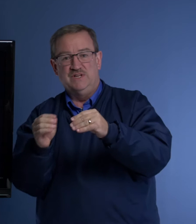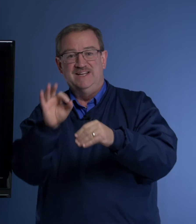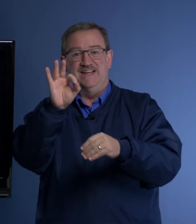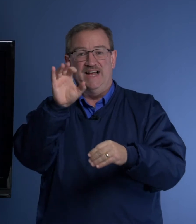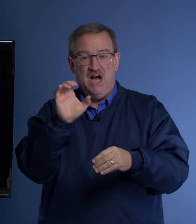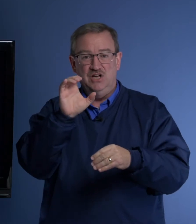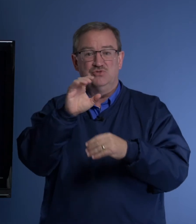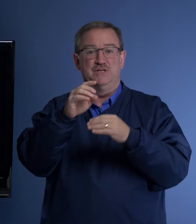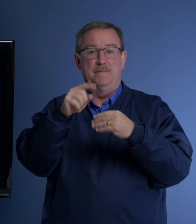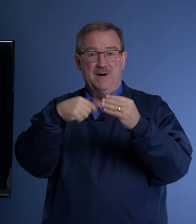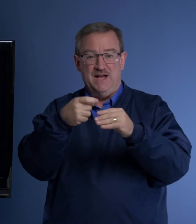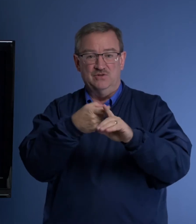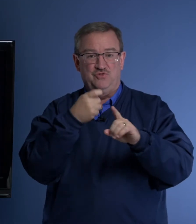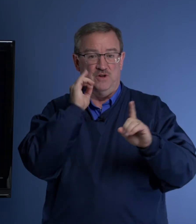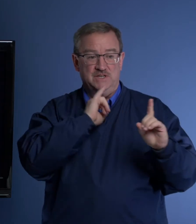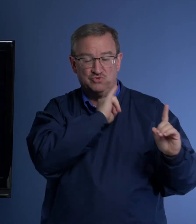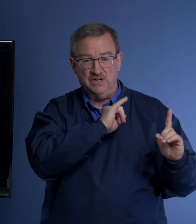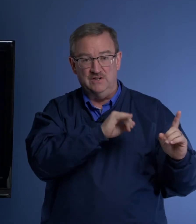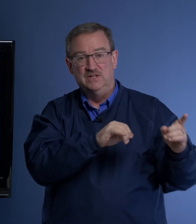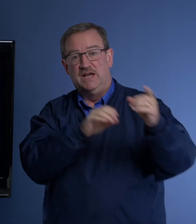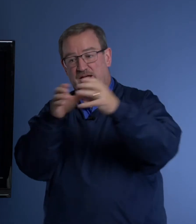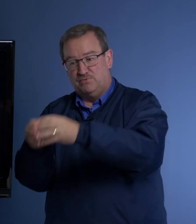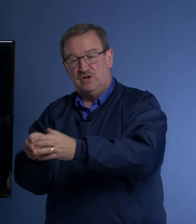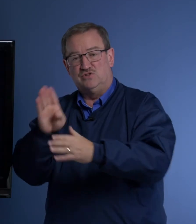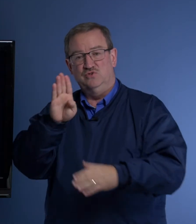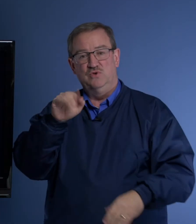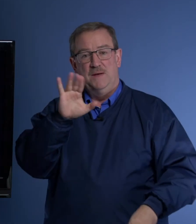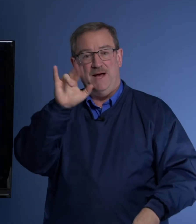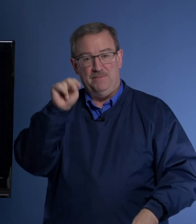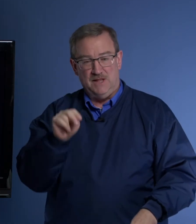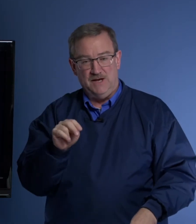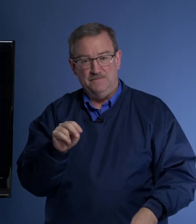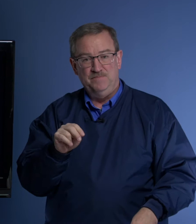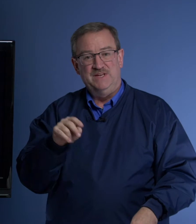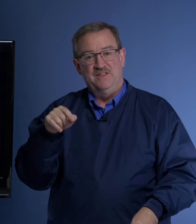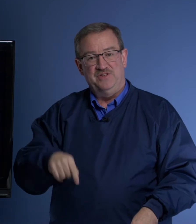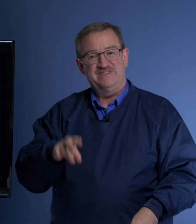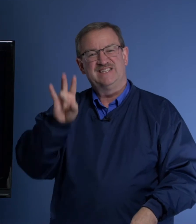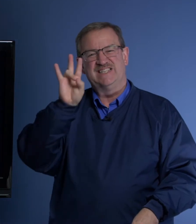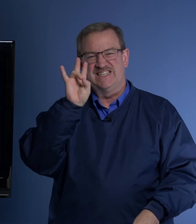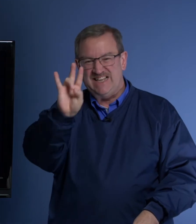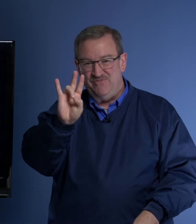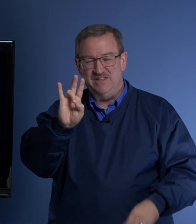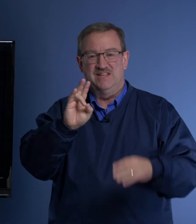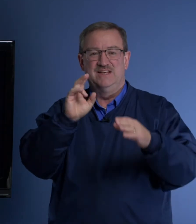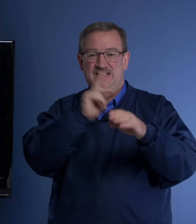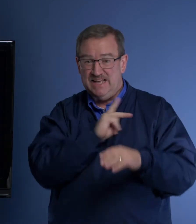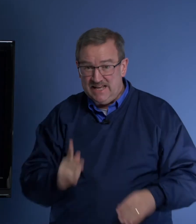900 miles from Israel and brought to Babylon. This is the seventh king